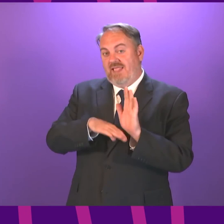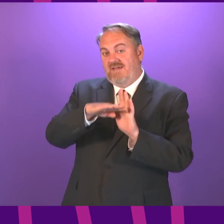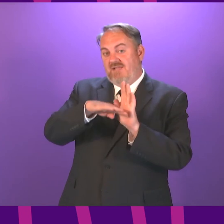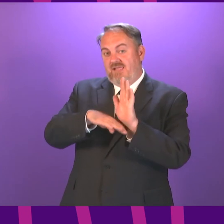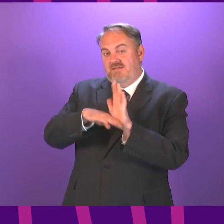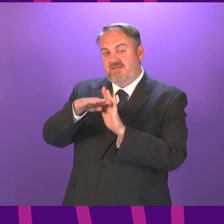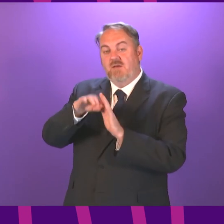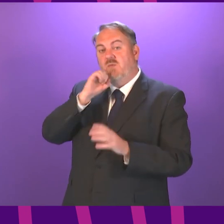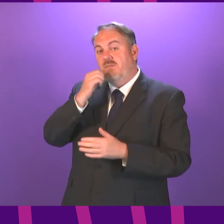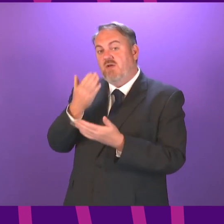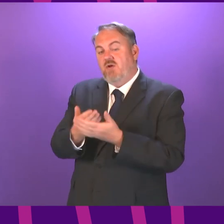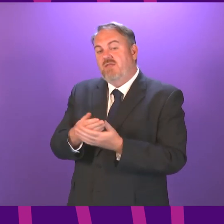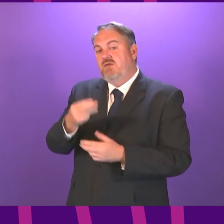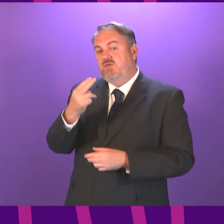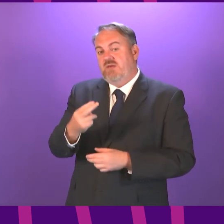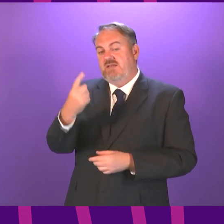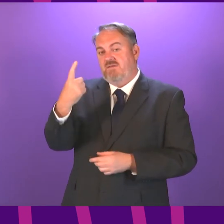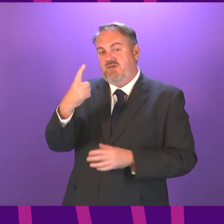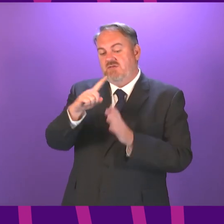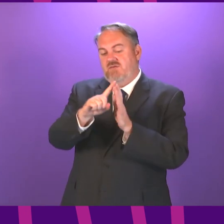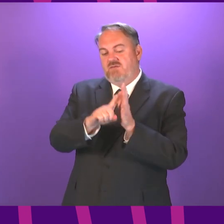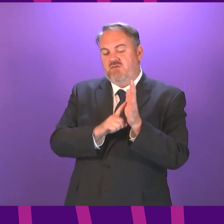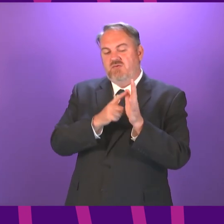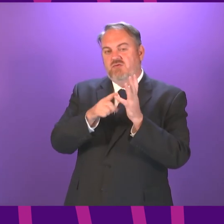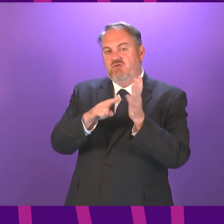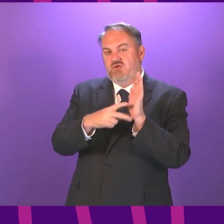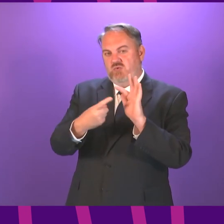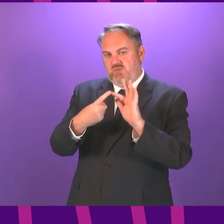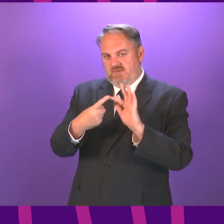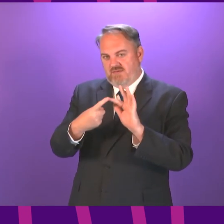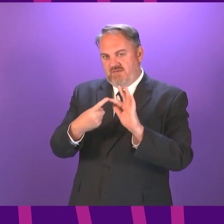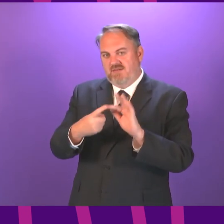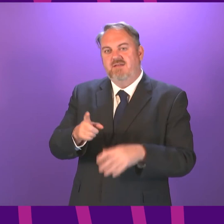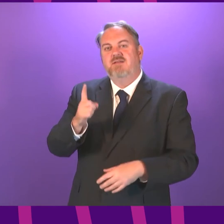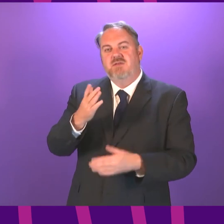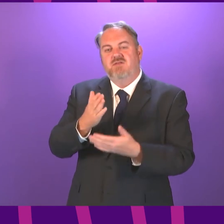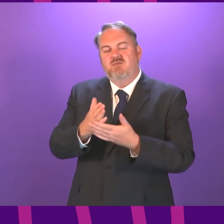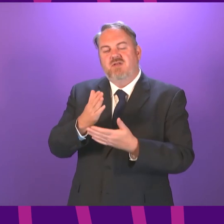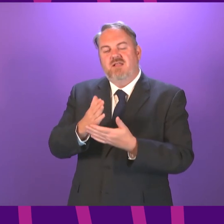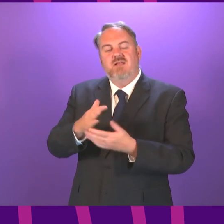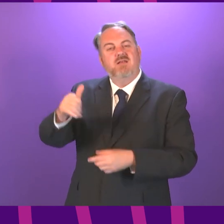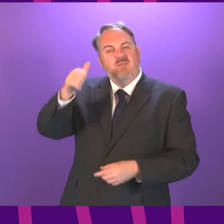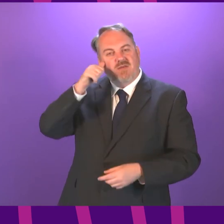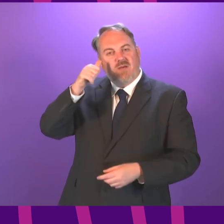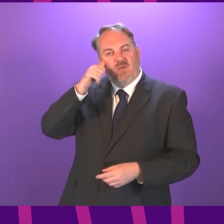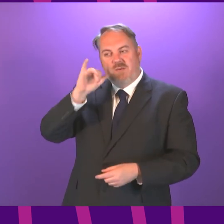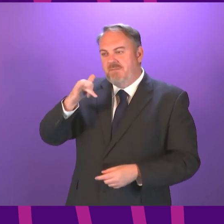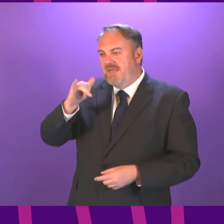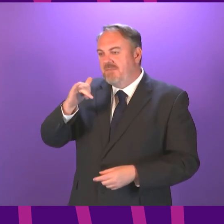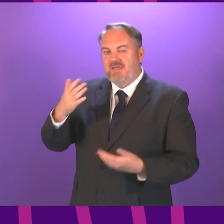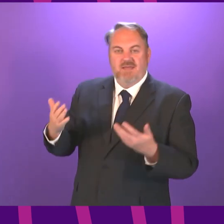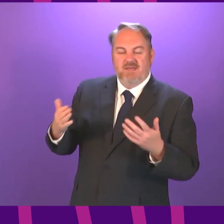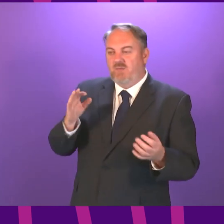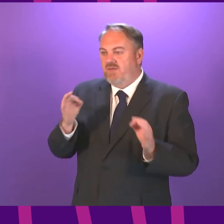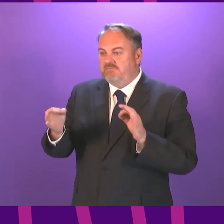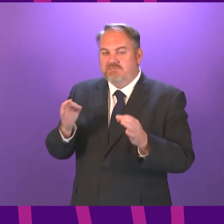happens on the 21st of June of course there may be circumstances that require us to move more quickly than but I hope not